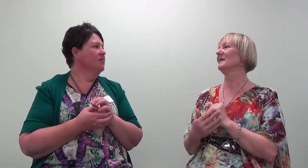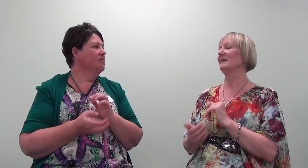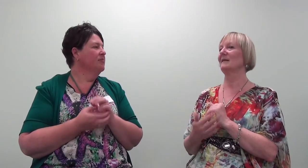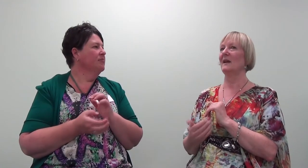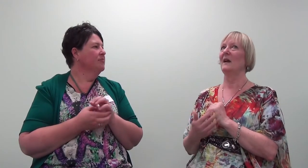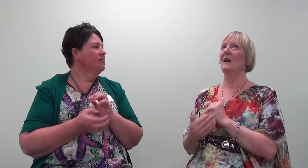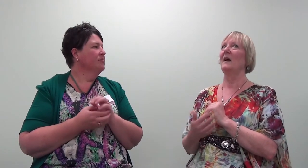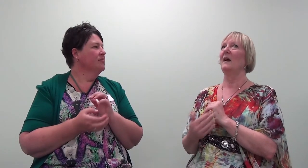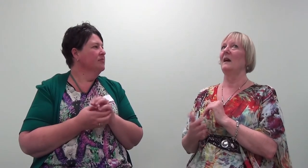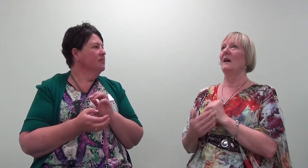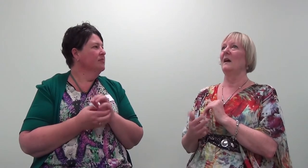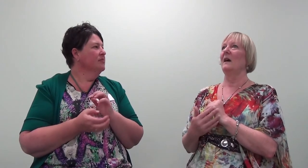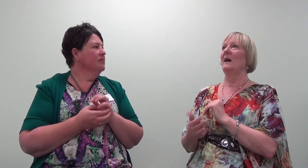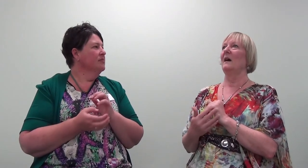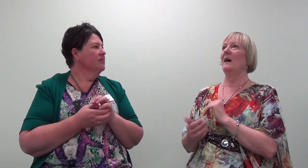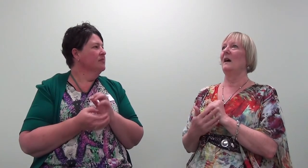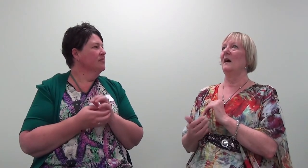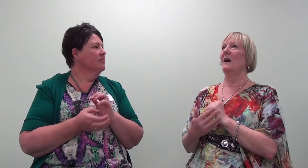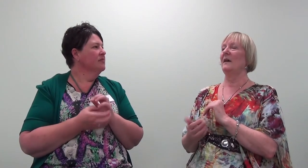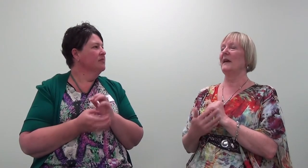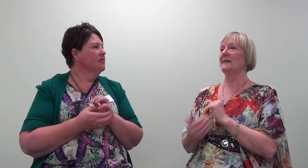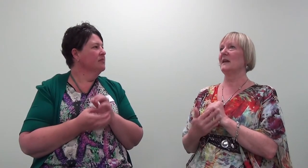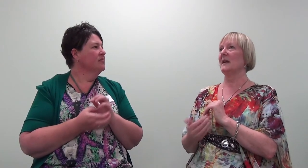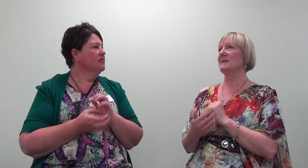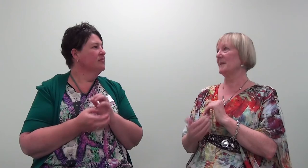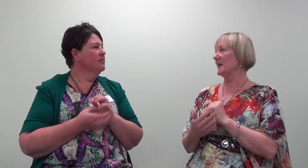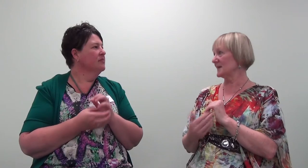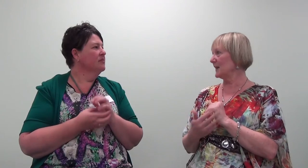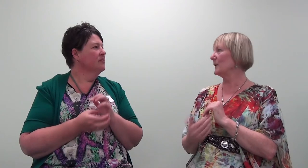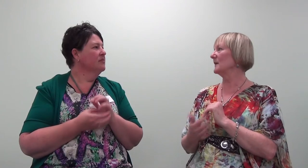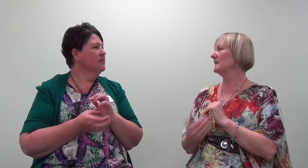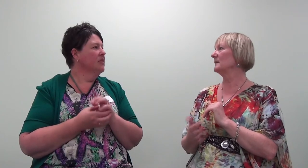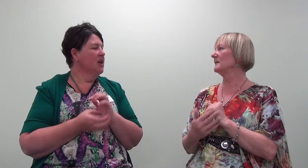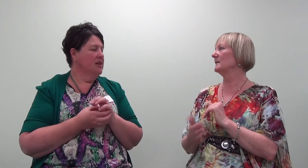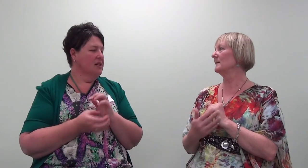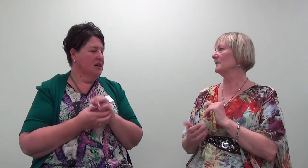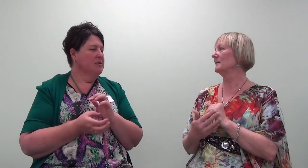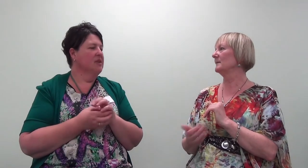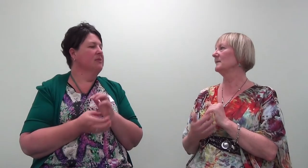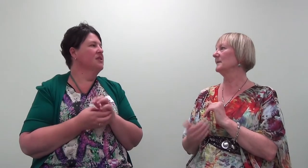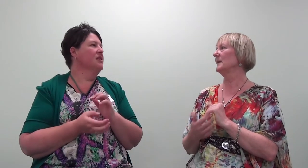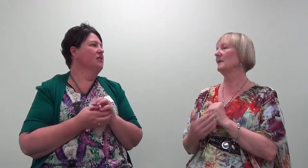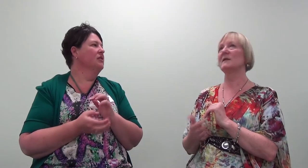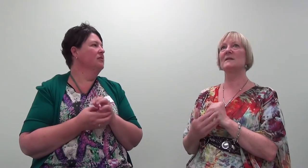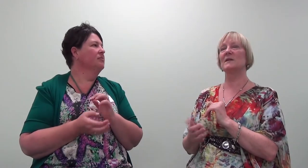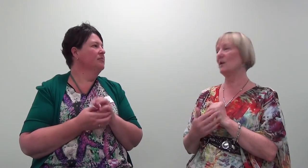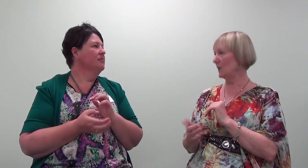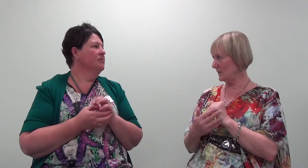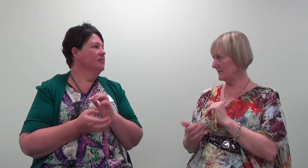I've had to keep something secret for so long.